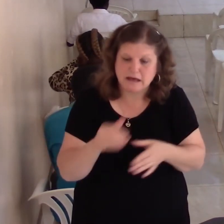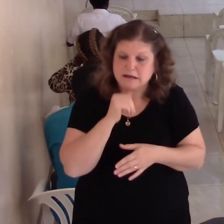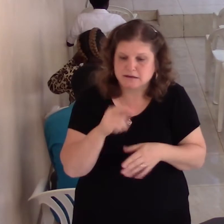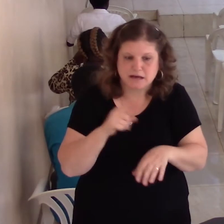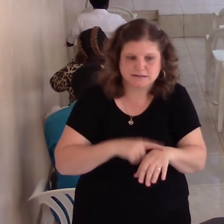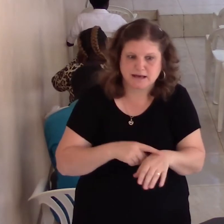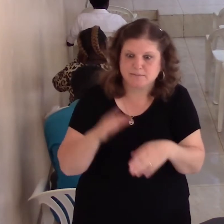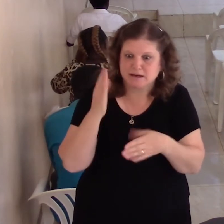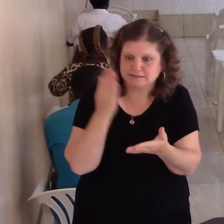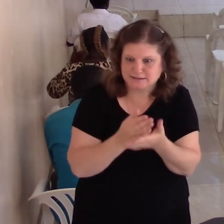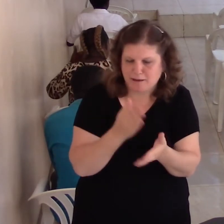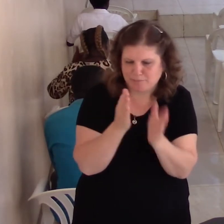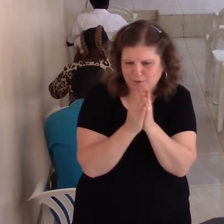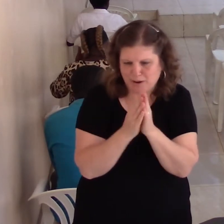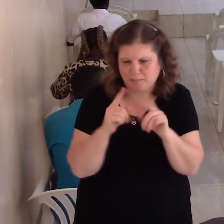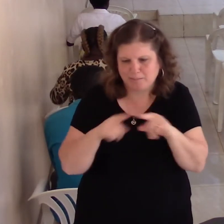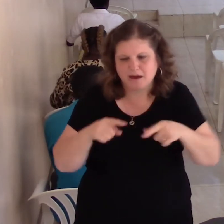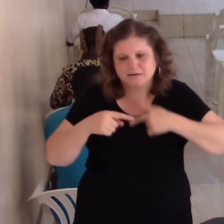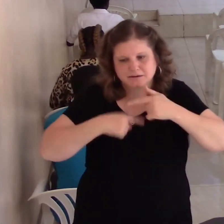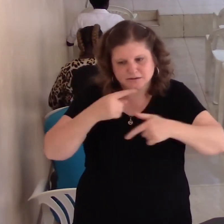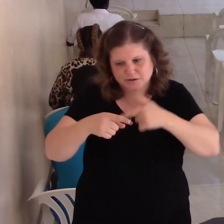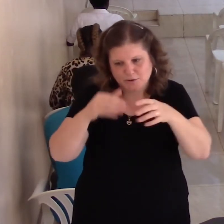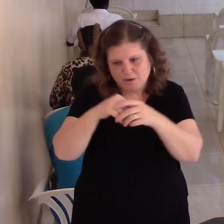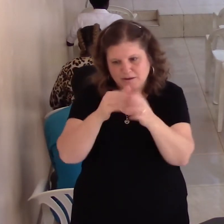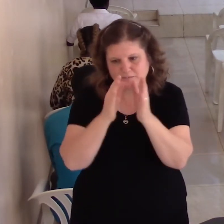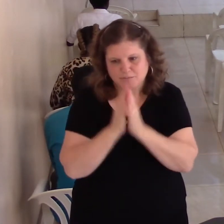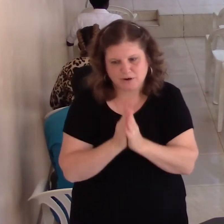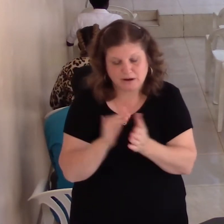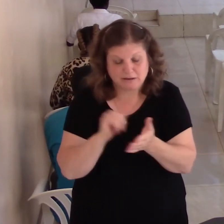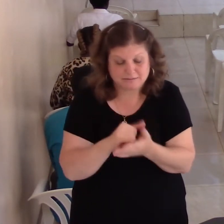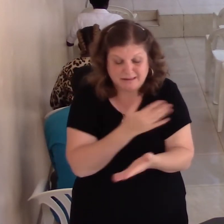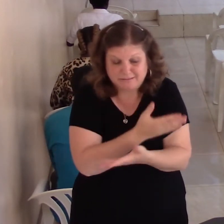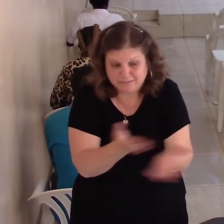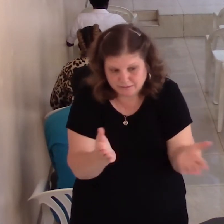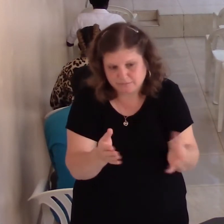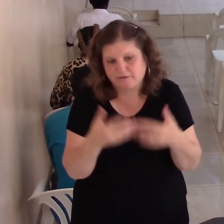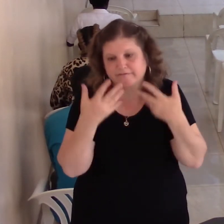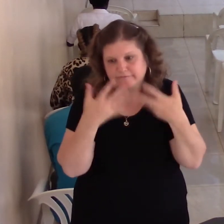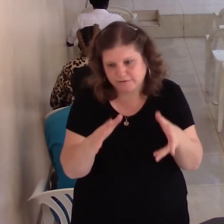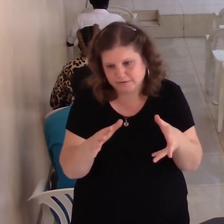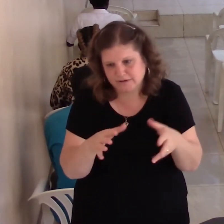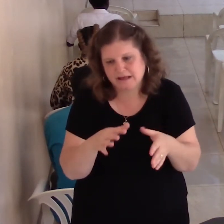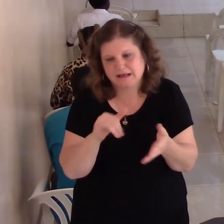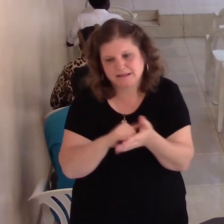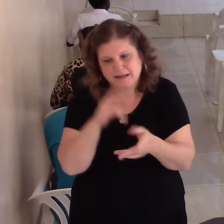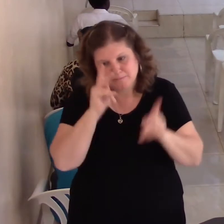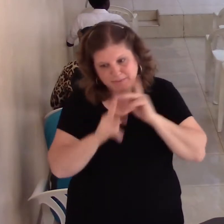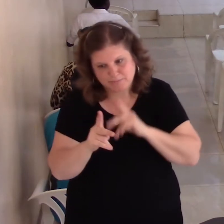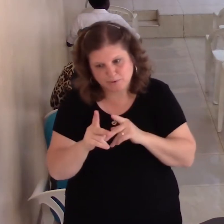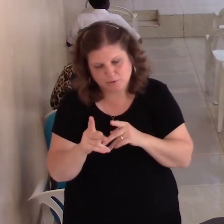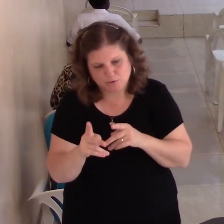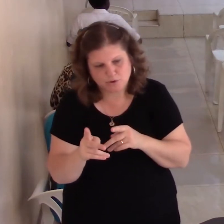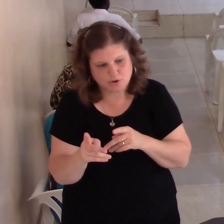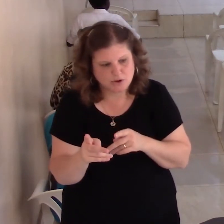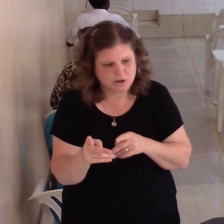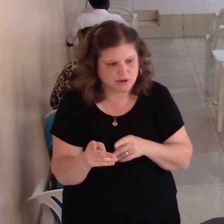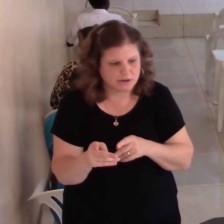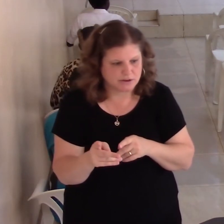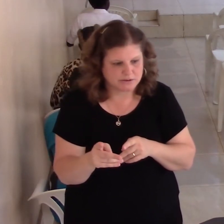in prayer. That these things can be finished. That people can get back to their work. That lives can be restored from people in the